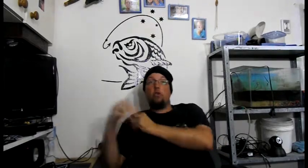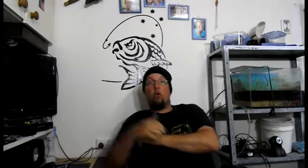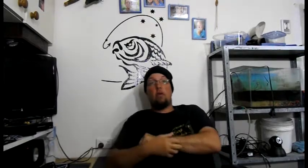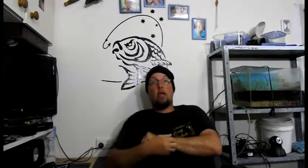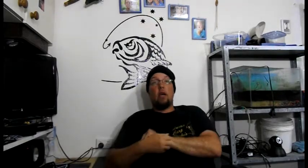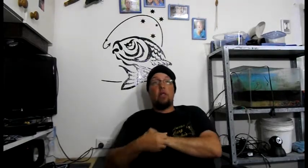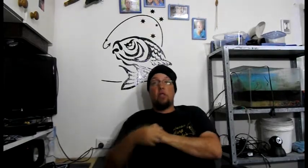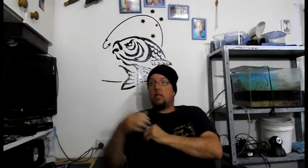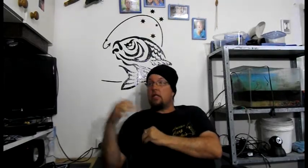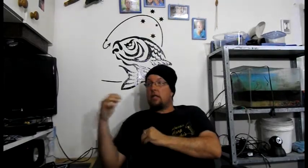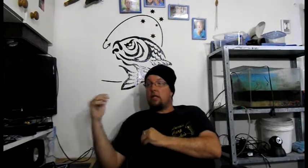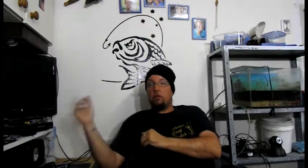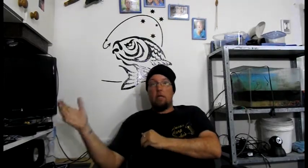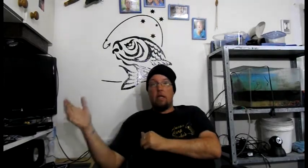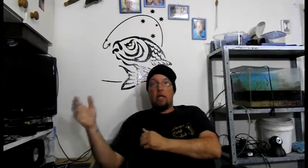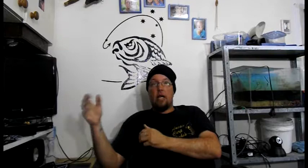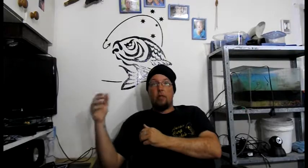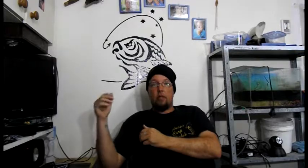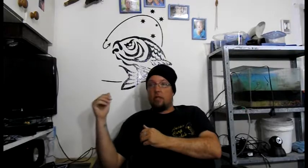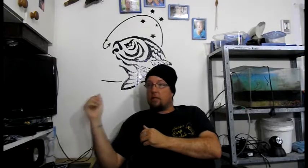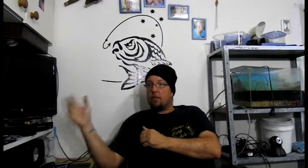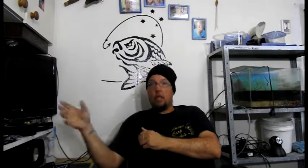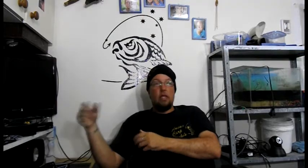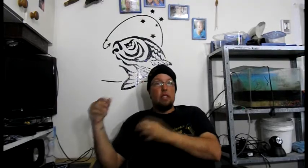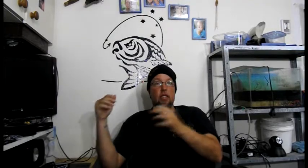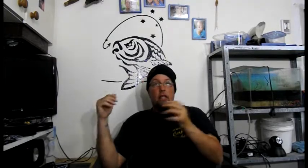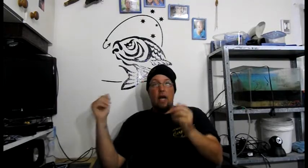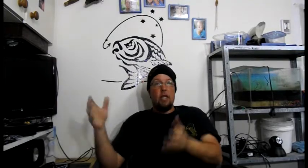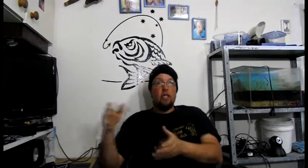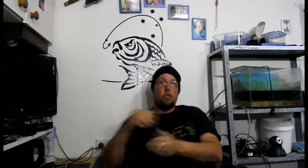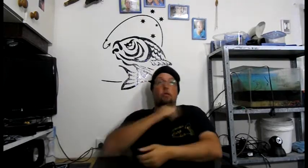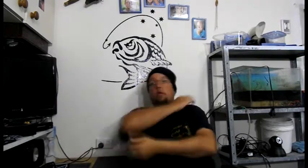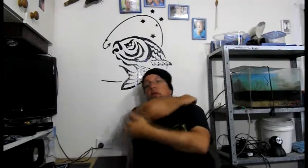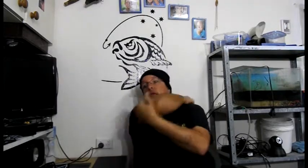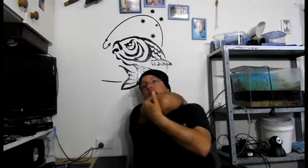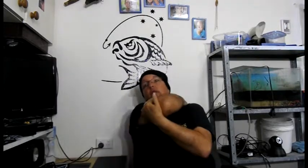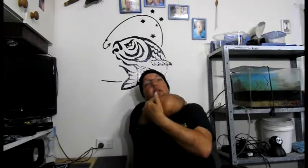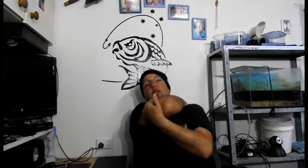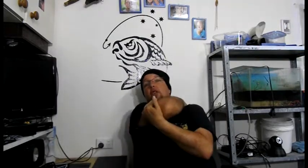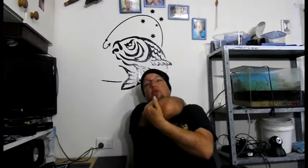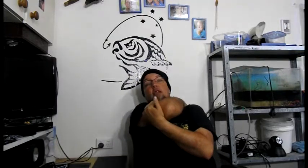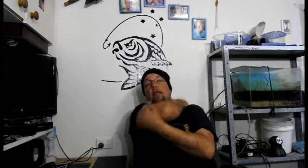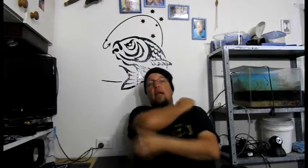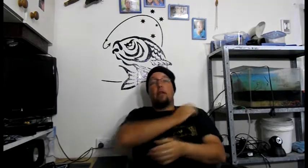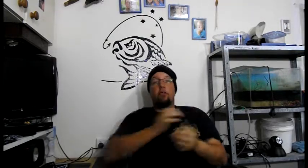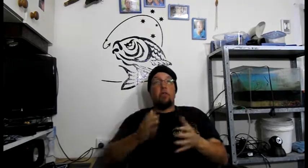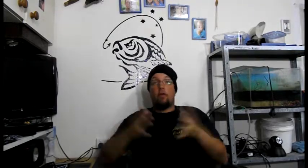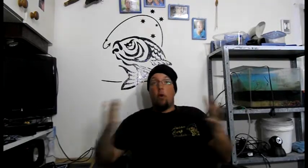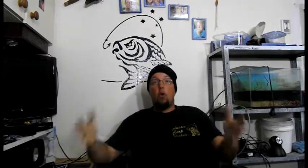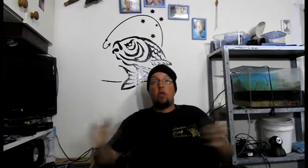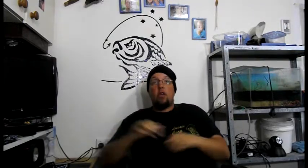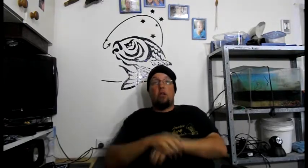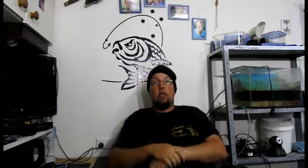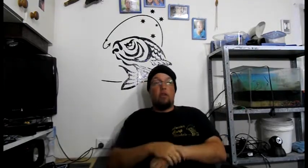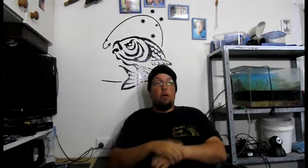already overseas in European countries and the Middle East and Asia and the 33 other countries that have already got this virus.